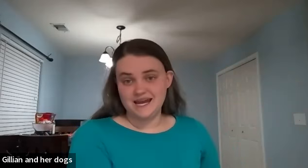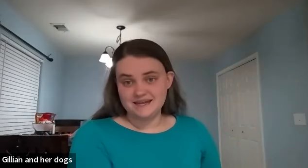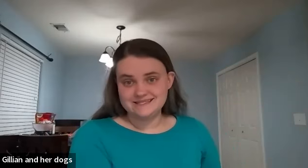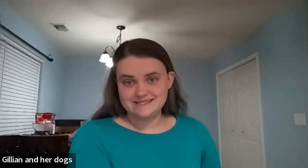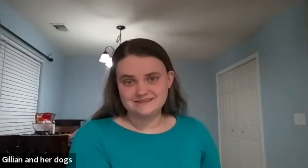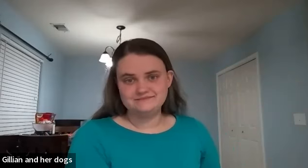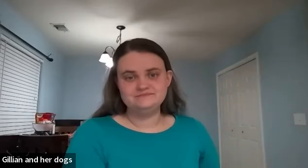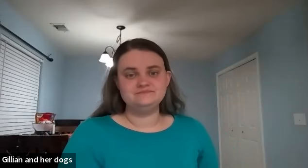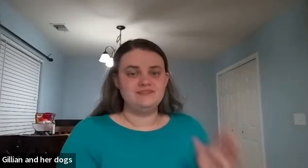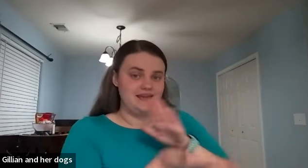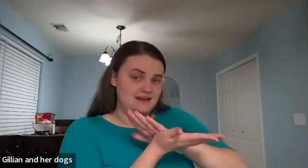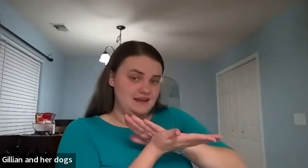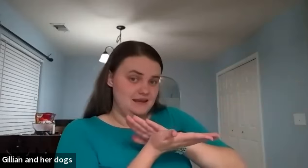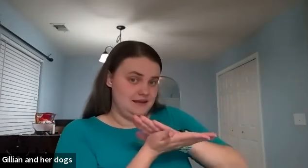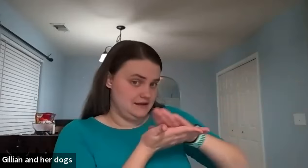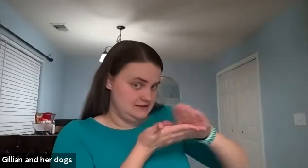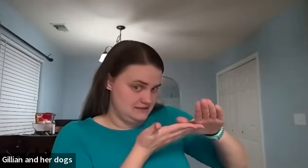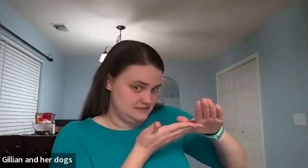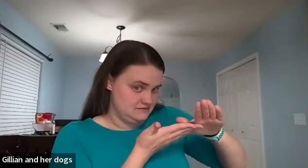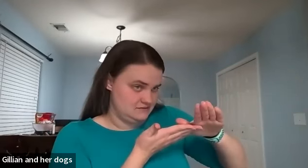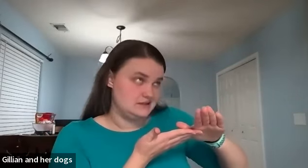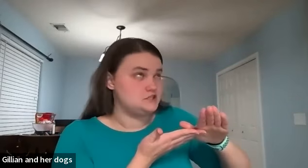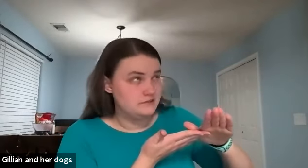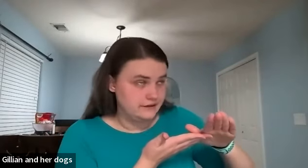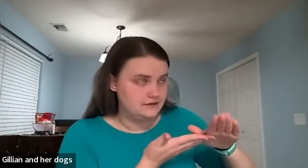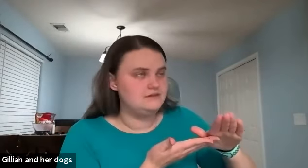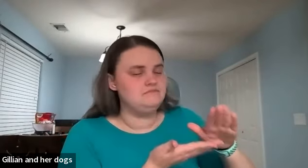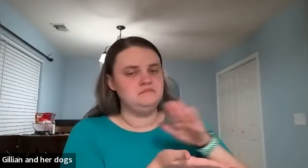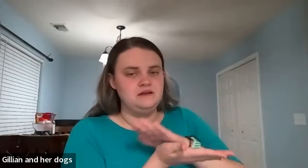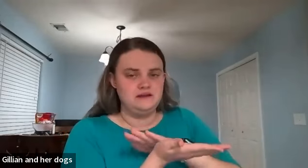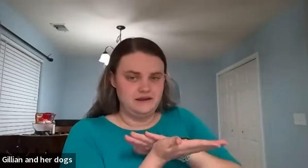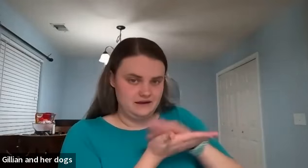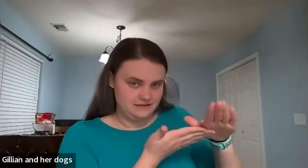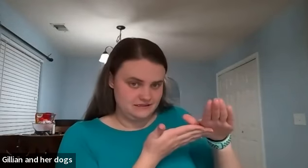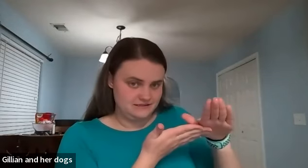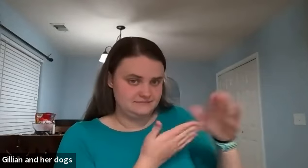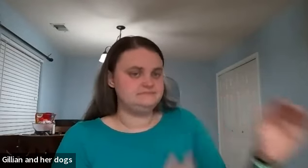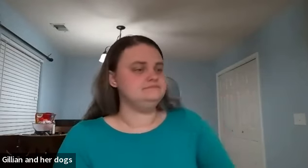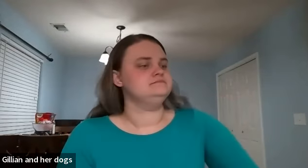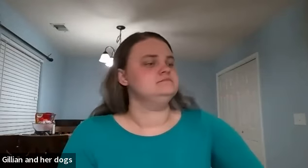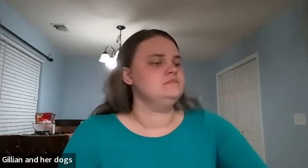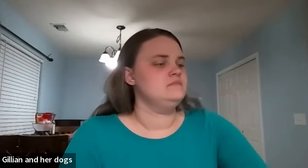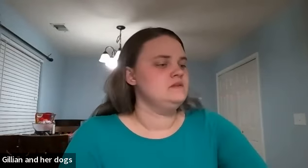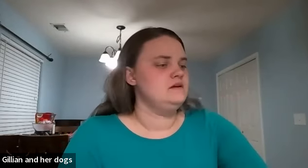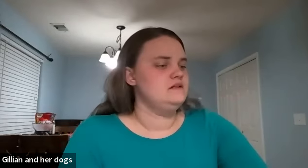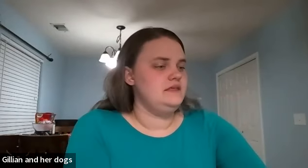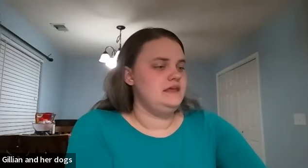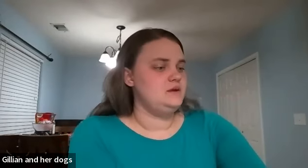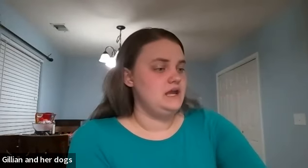nice nice flash clean nice then we